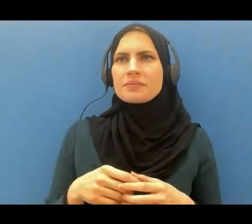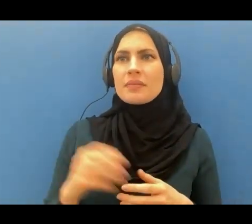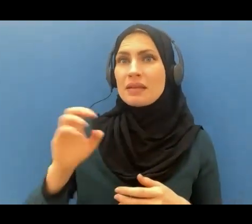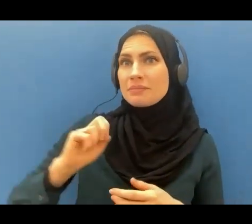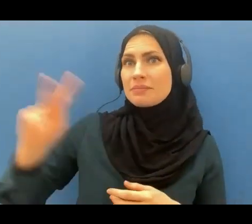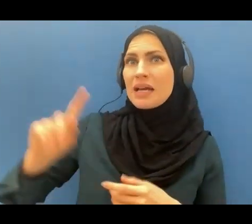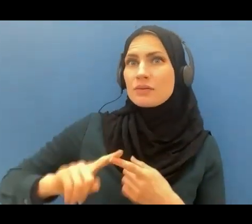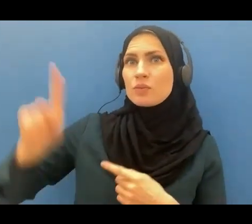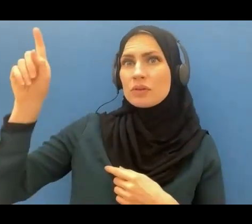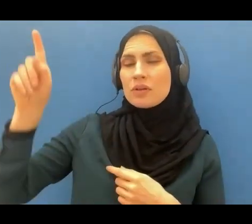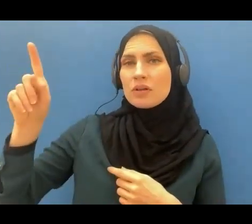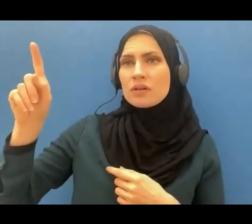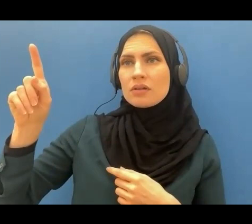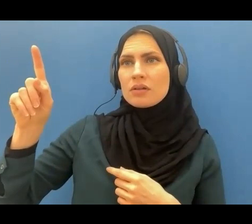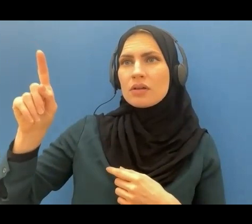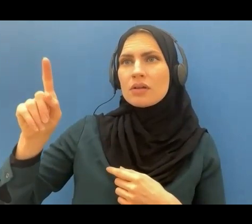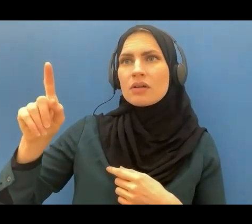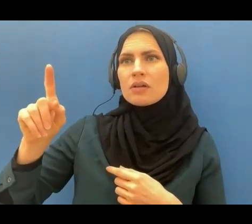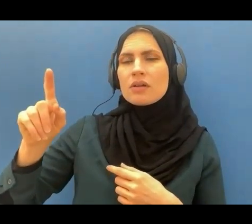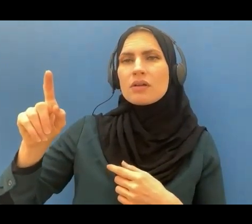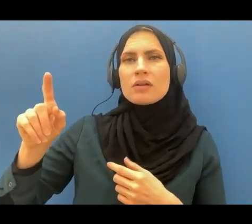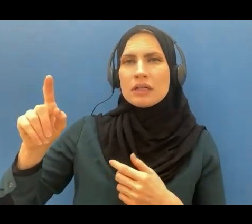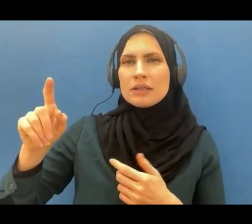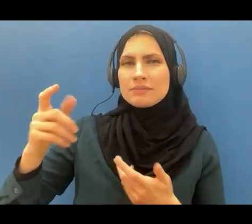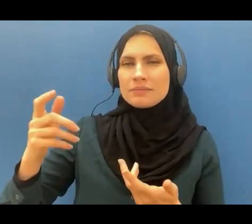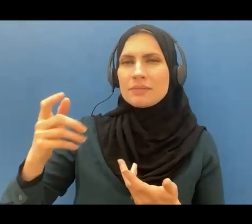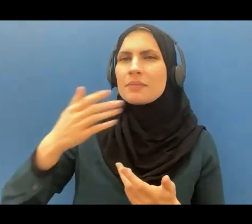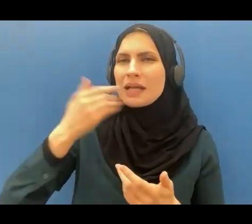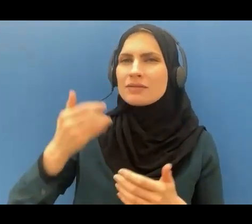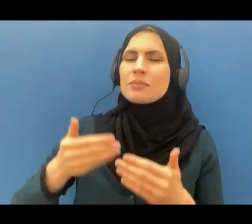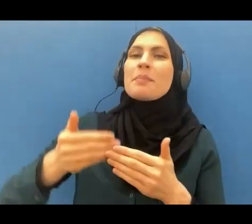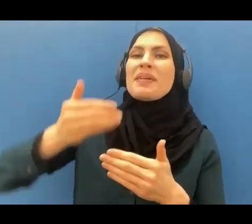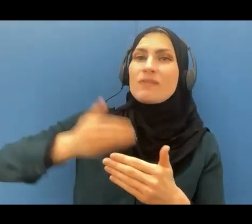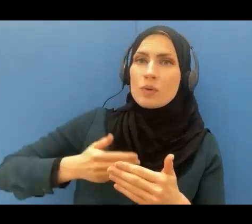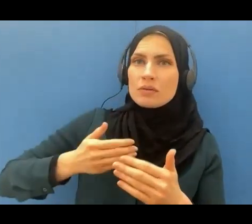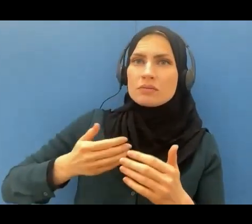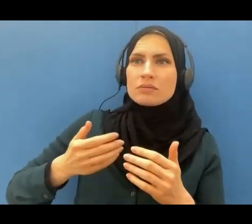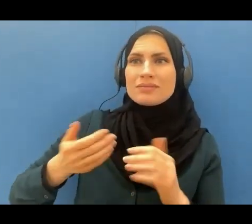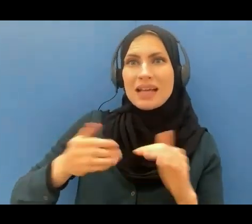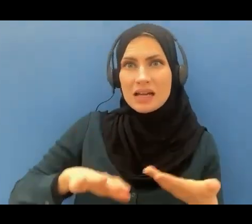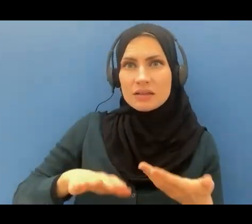before you had repented, before you had corrected your way.